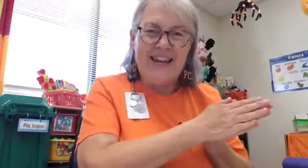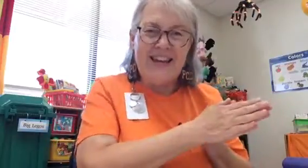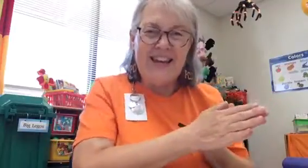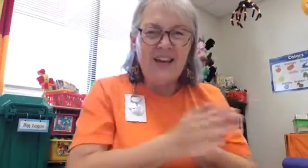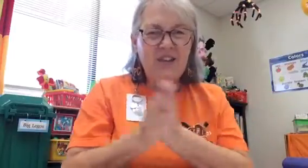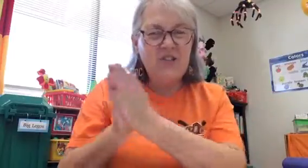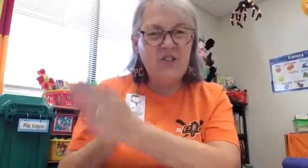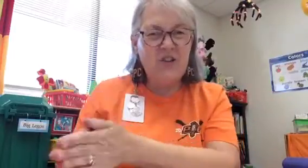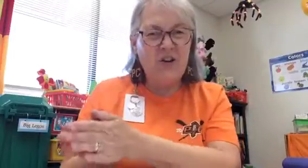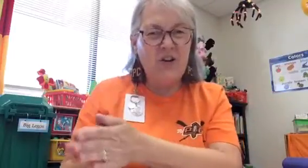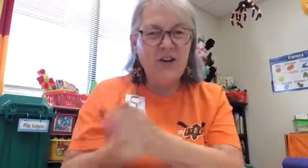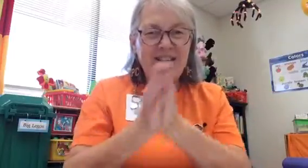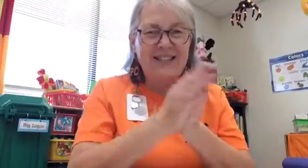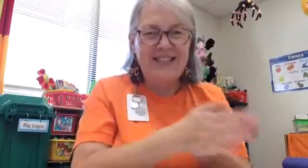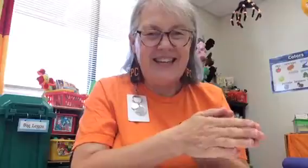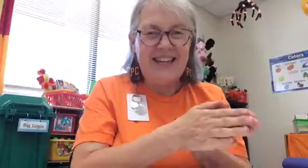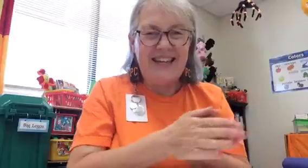Dirty, d-r-t-y.